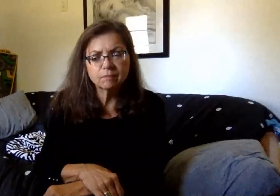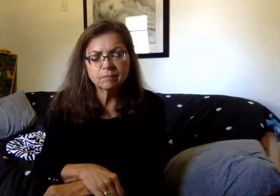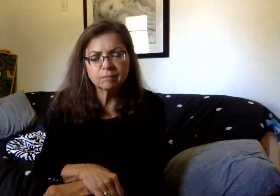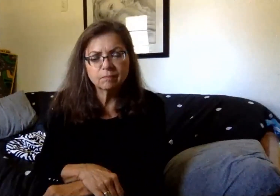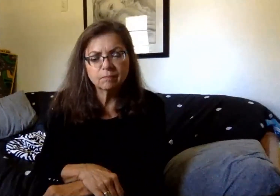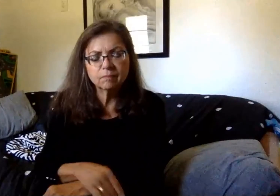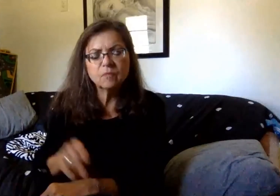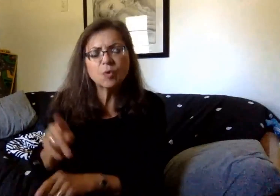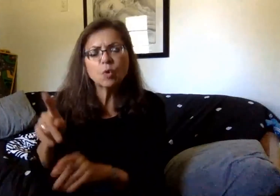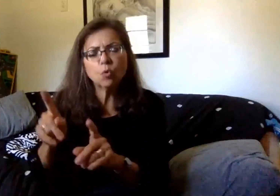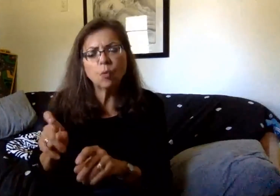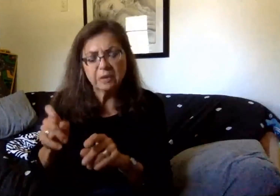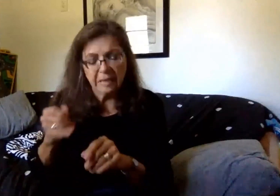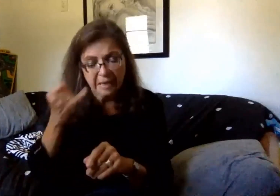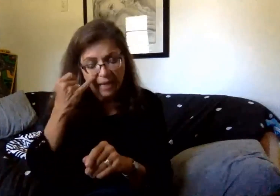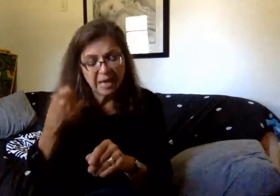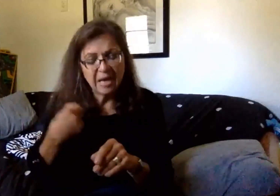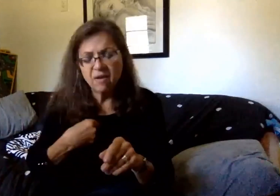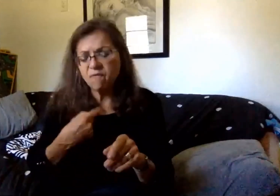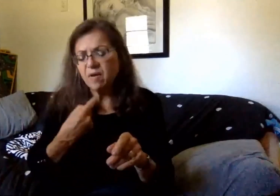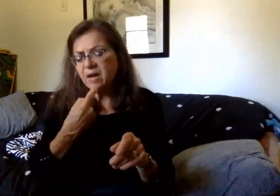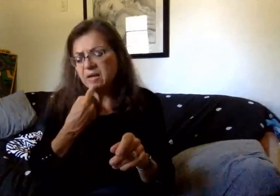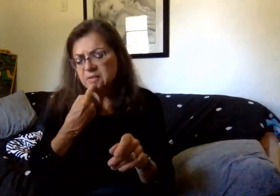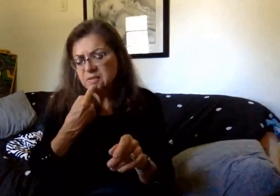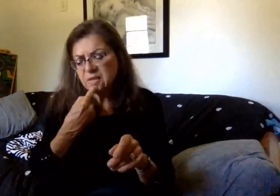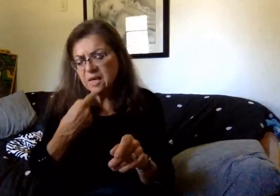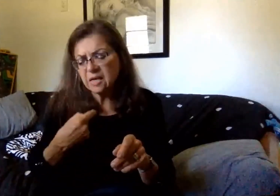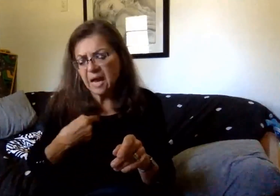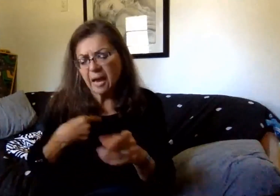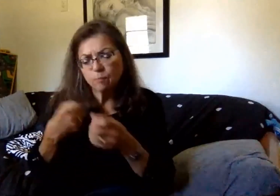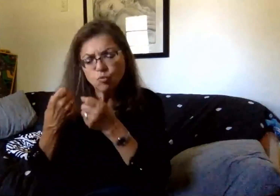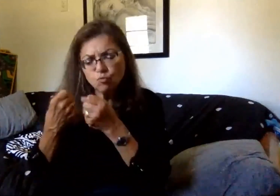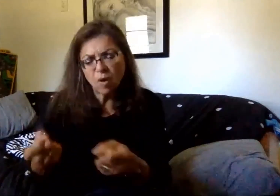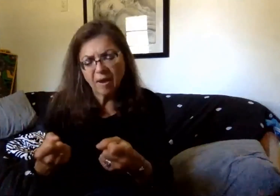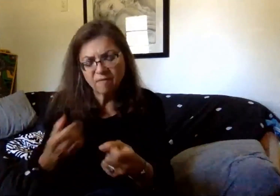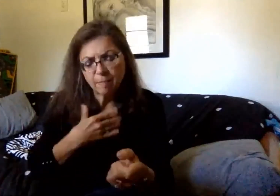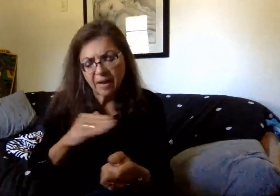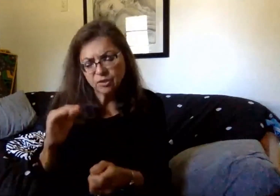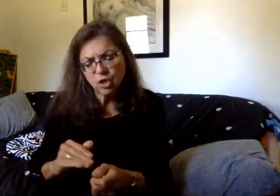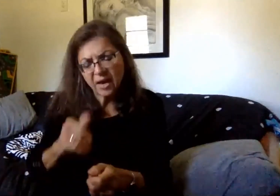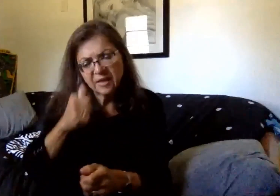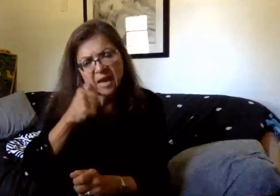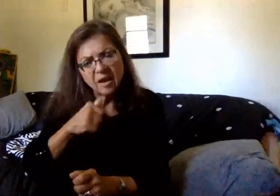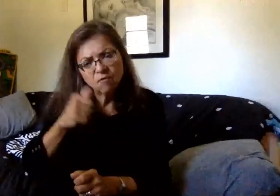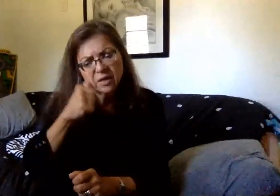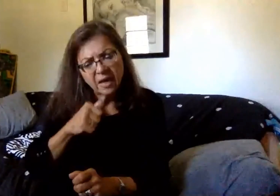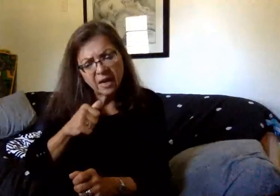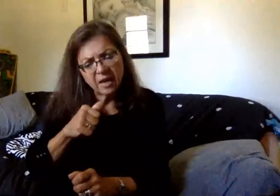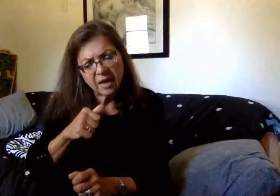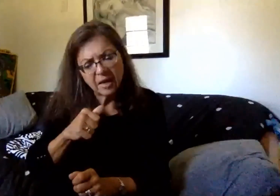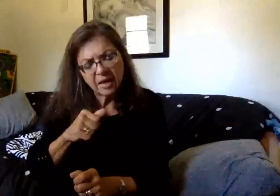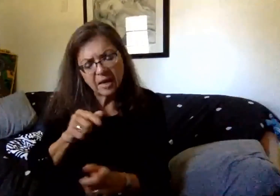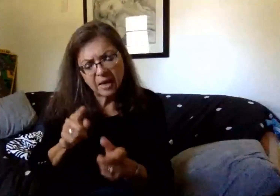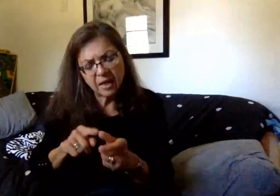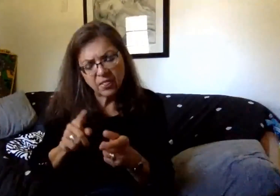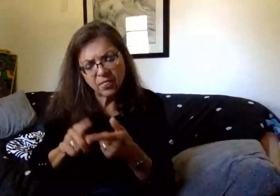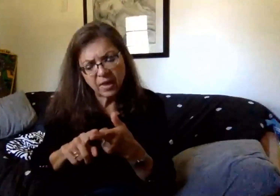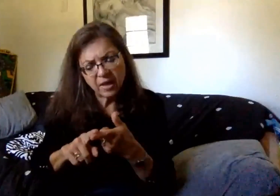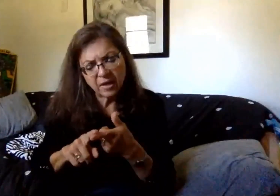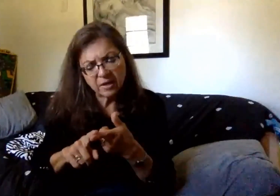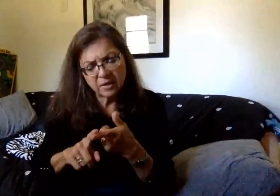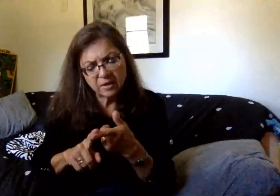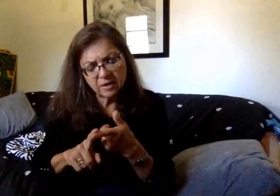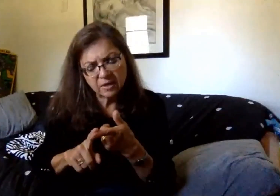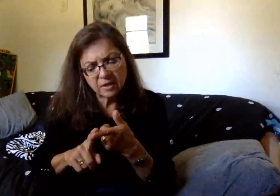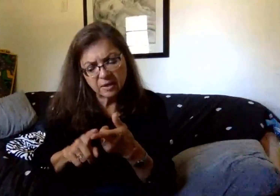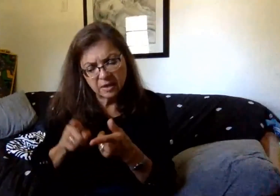Question. If I indicated that I will be driving my child each day, will he or